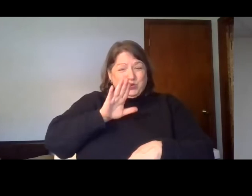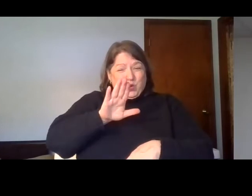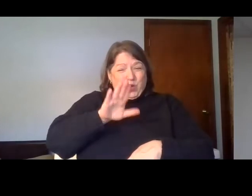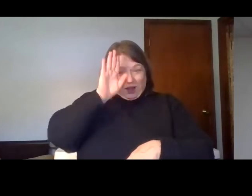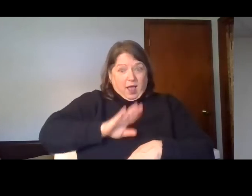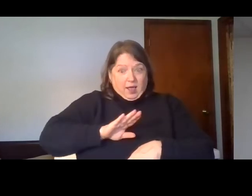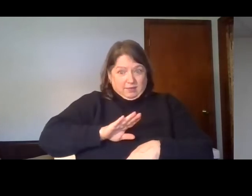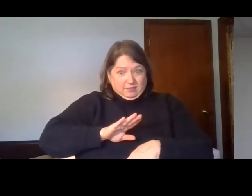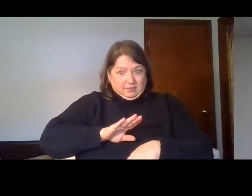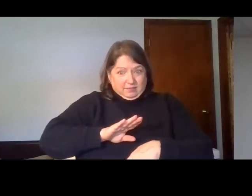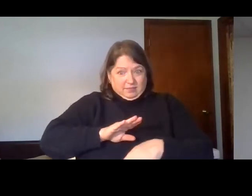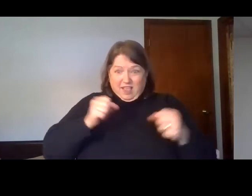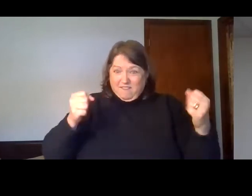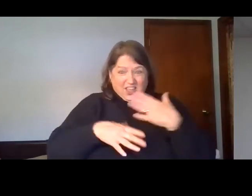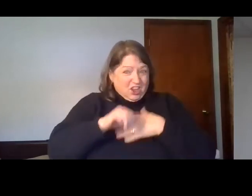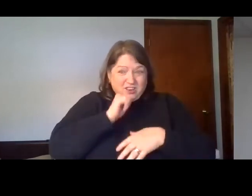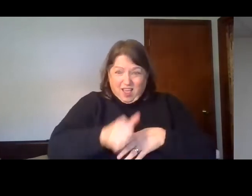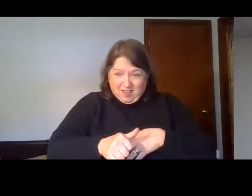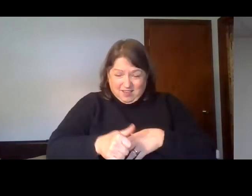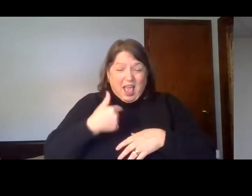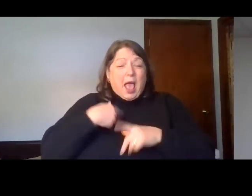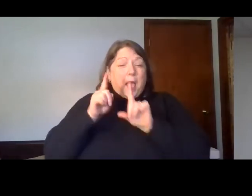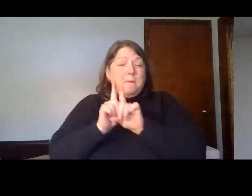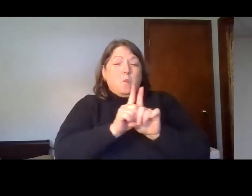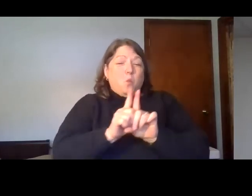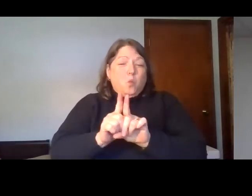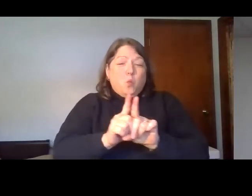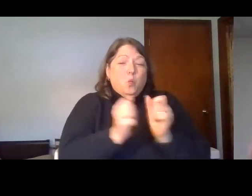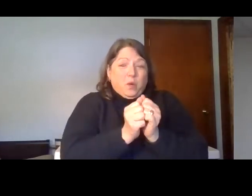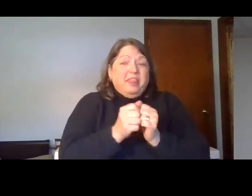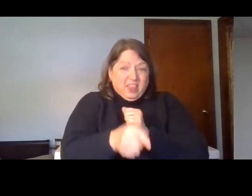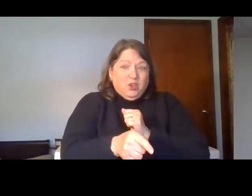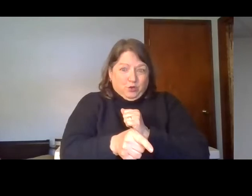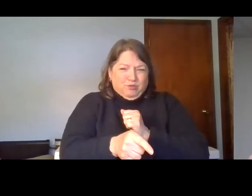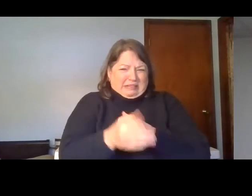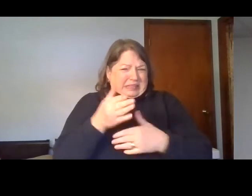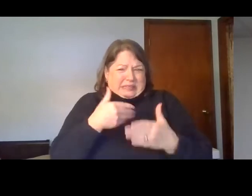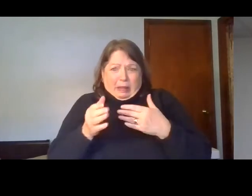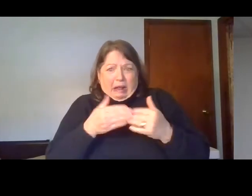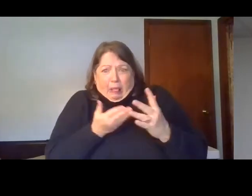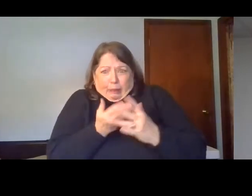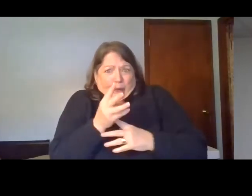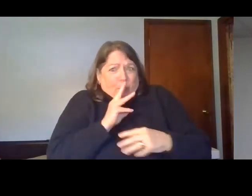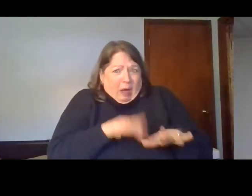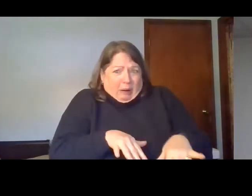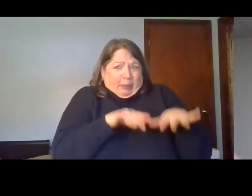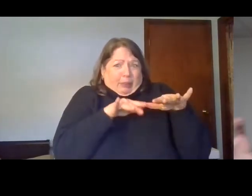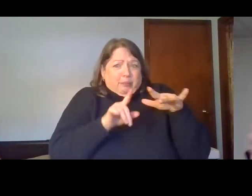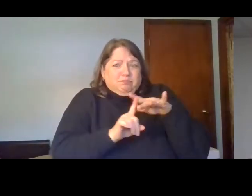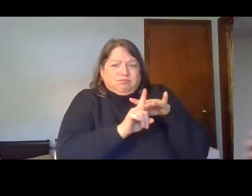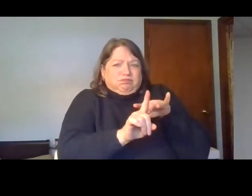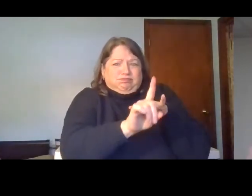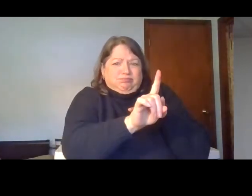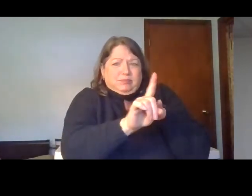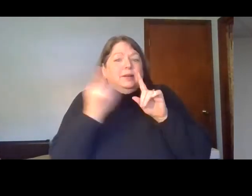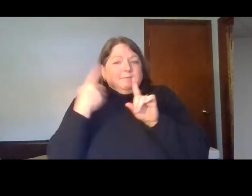Fear not, for I am with you. I have redeemed you. When you walk through the waters, I will keep you from them. The waters